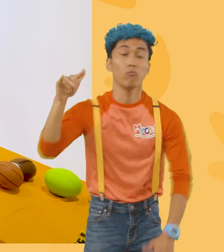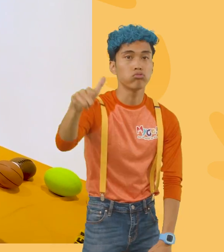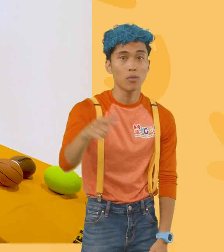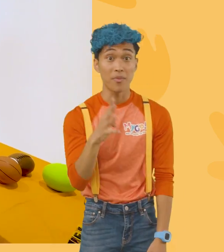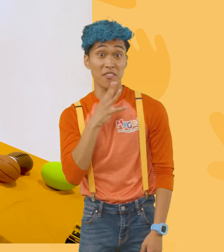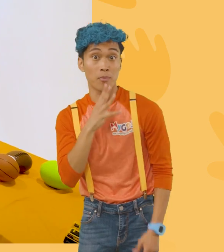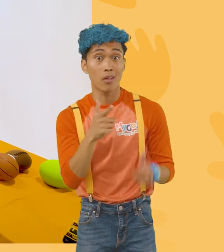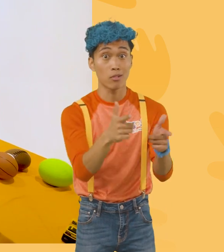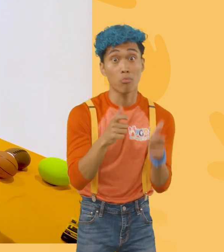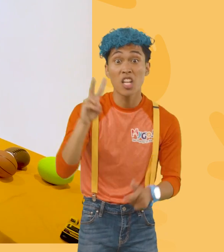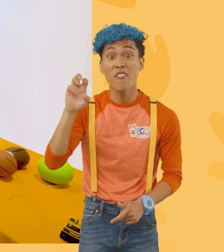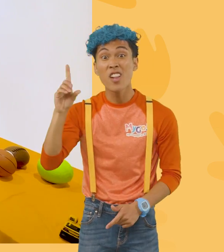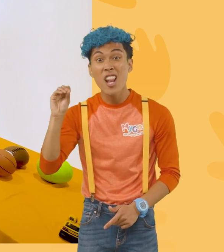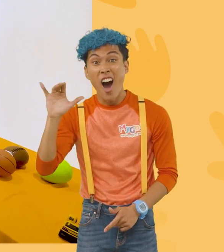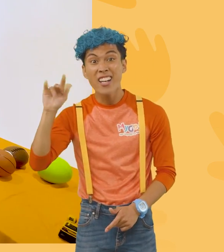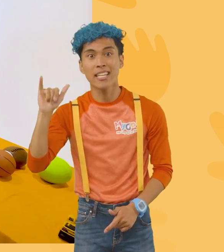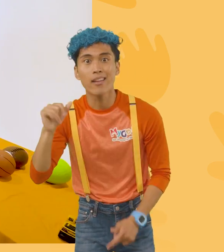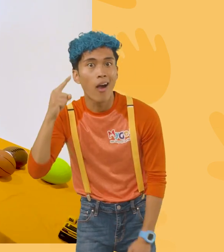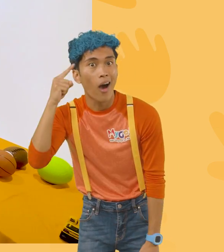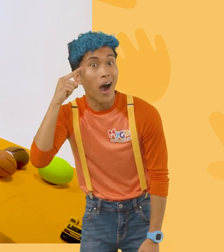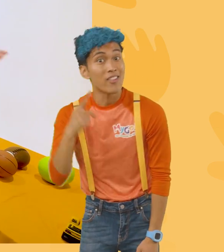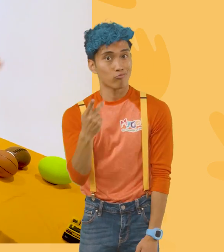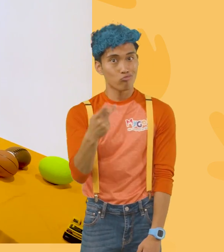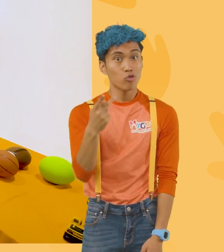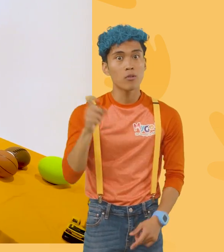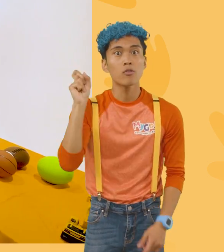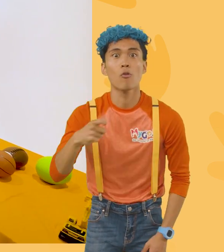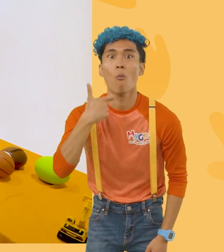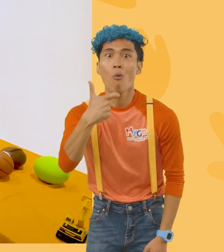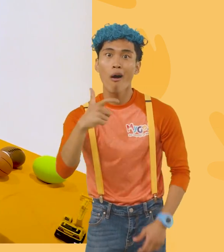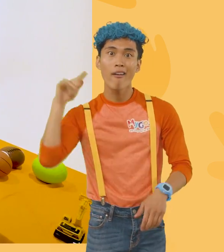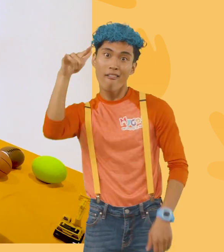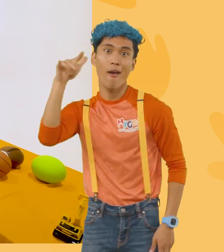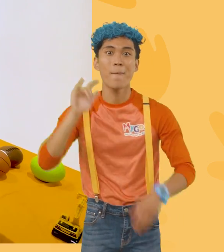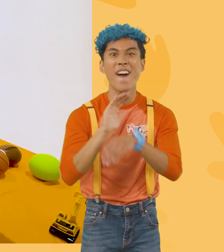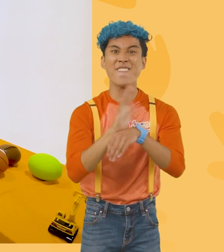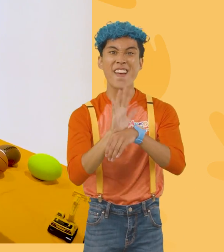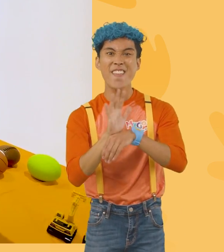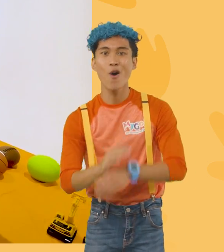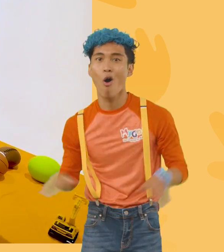speed and velocity, I think you and I should watch the airplane video. Woo-hoo!